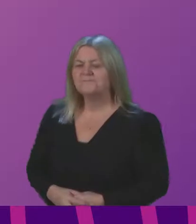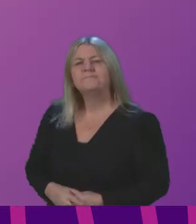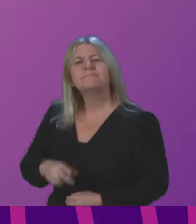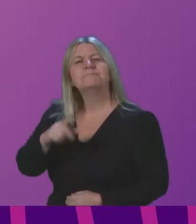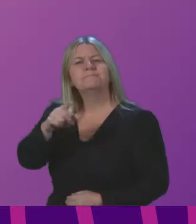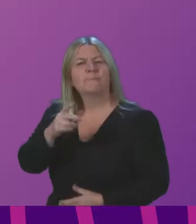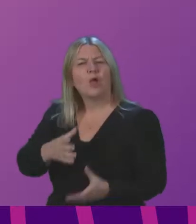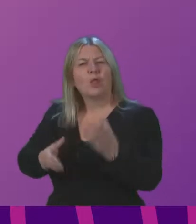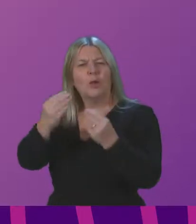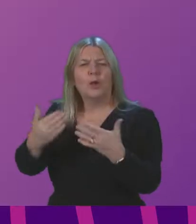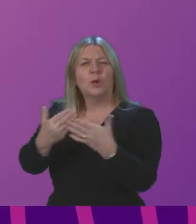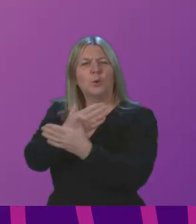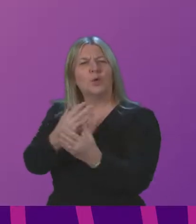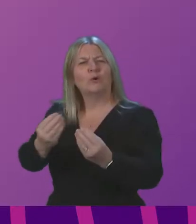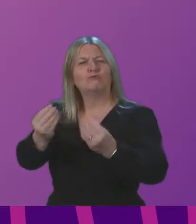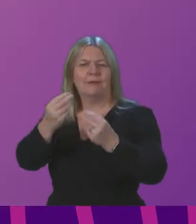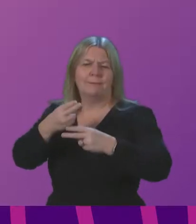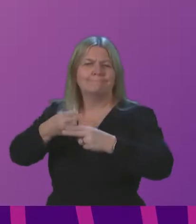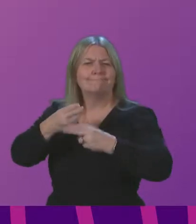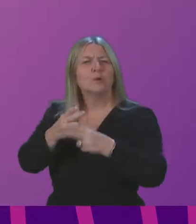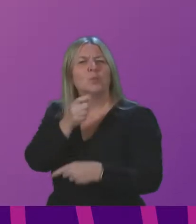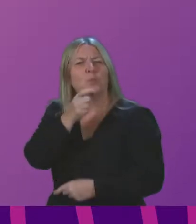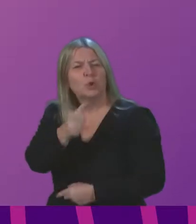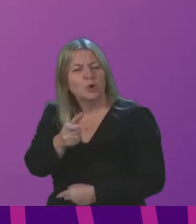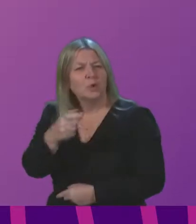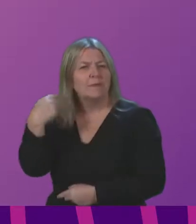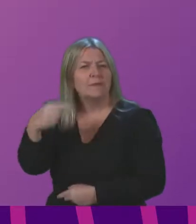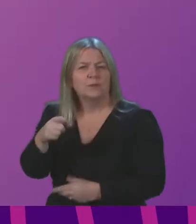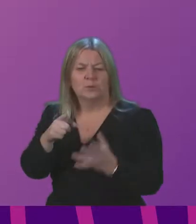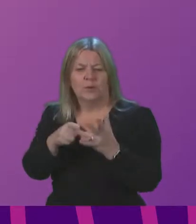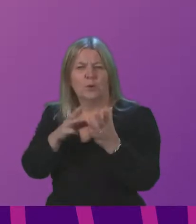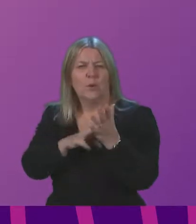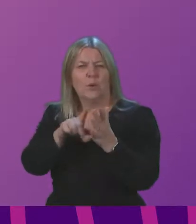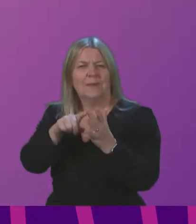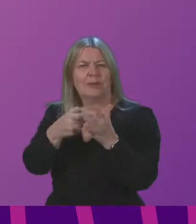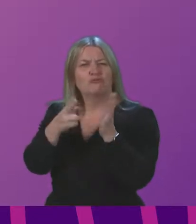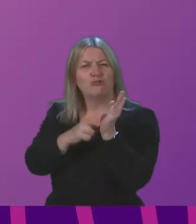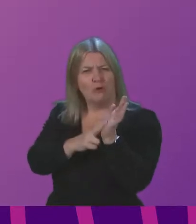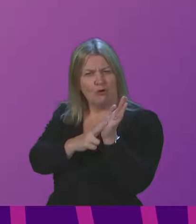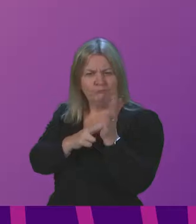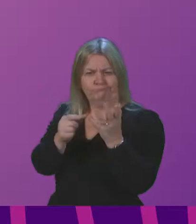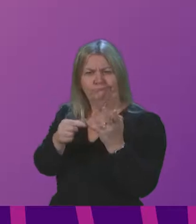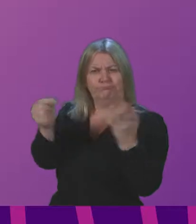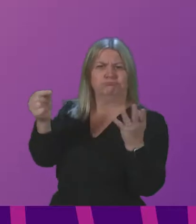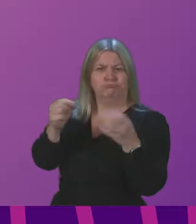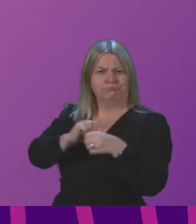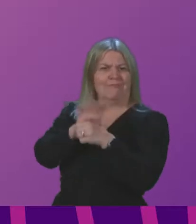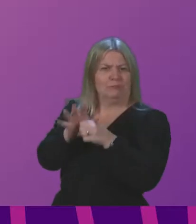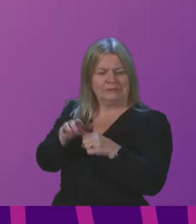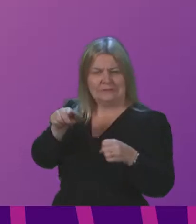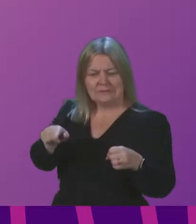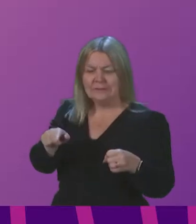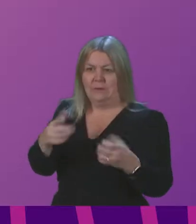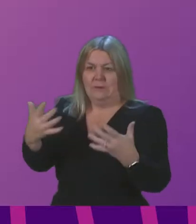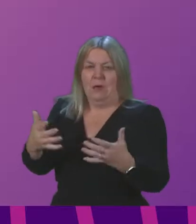Omicron. But is Omicron more dangerous than a Delta strain? We don't know yet, and now we're on heightened alert.